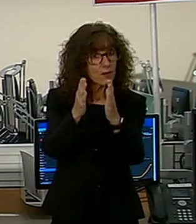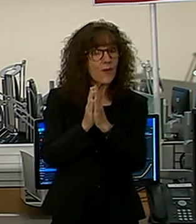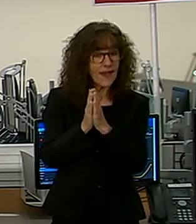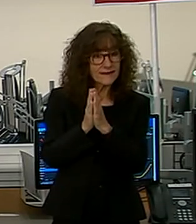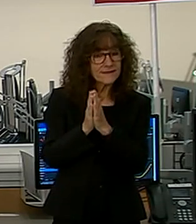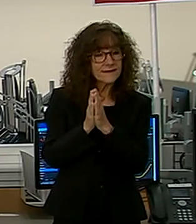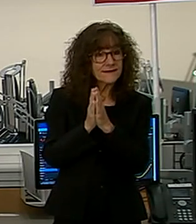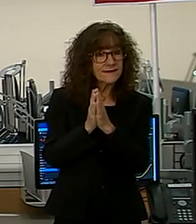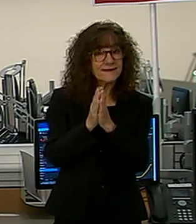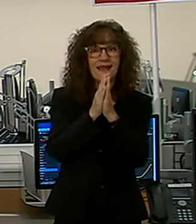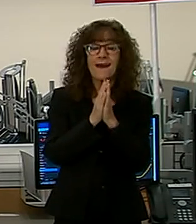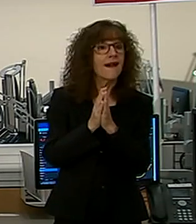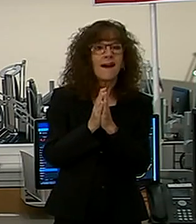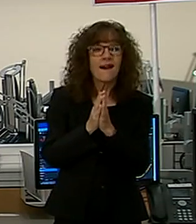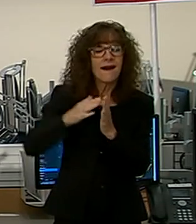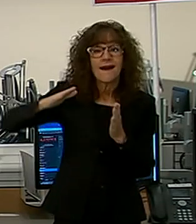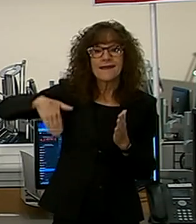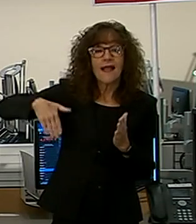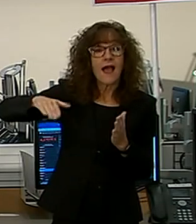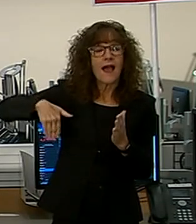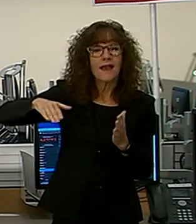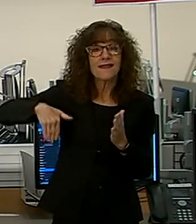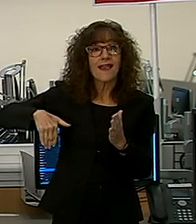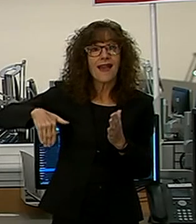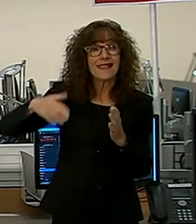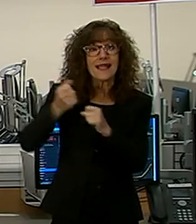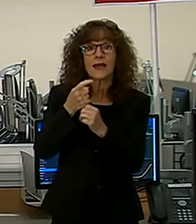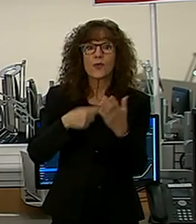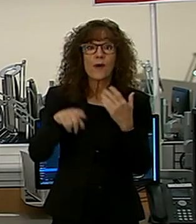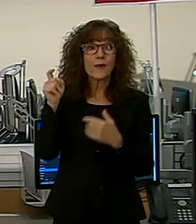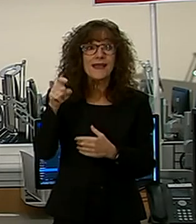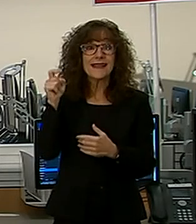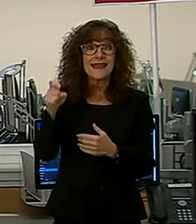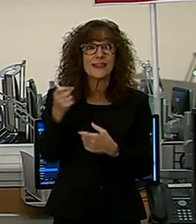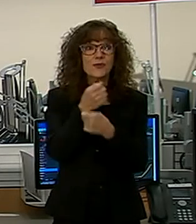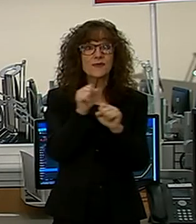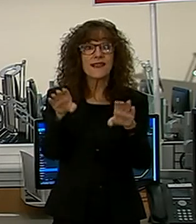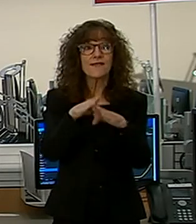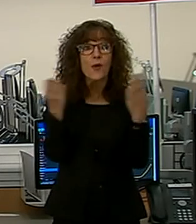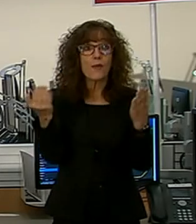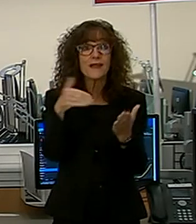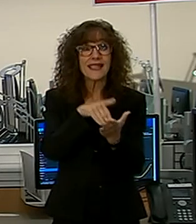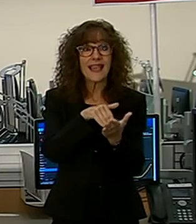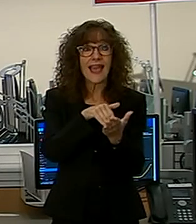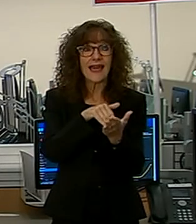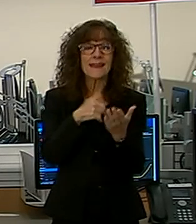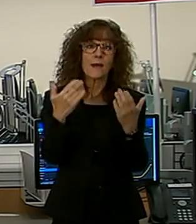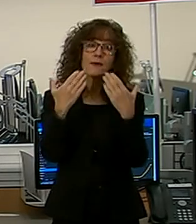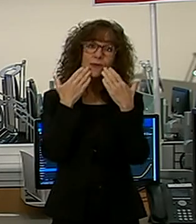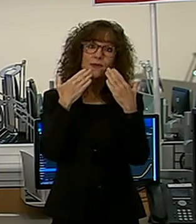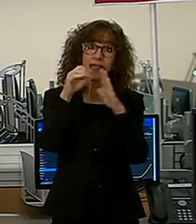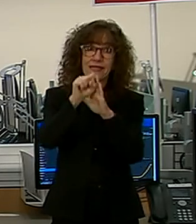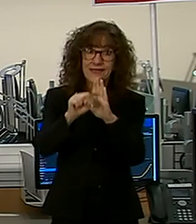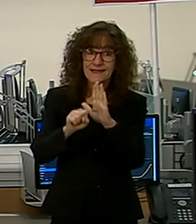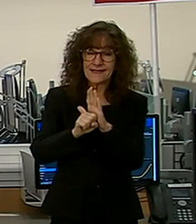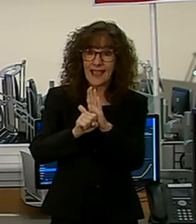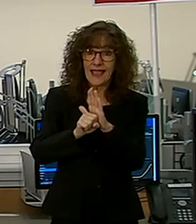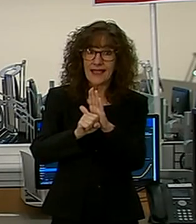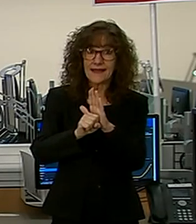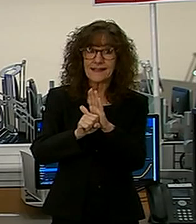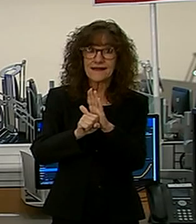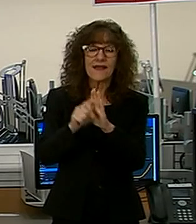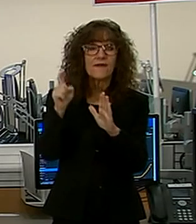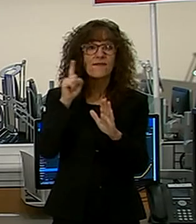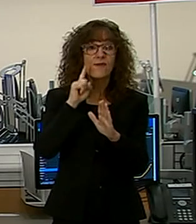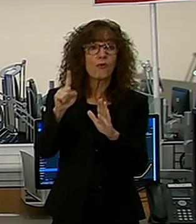and that we have not received the resources that we need to safely reopen. I want to thank the state of Maryland